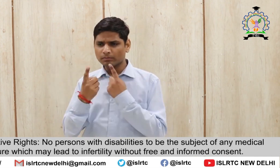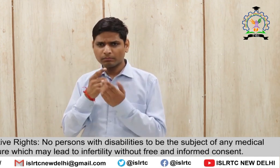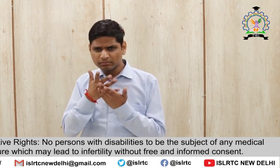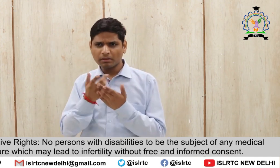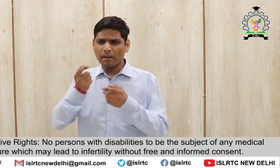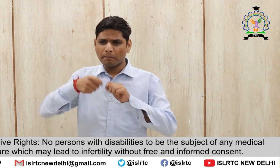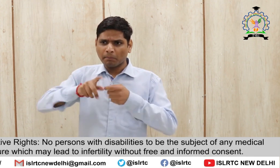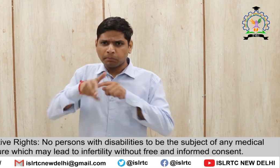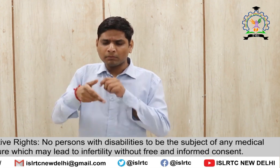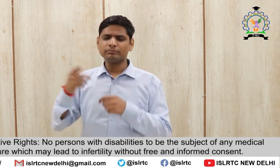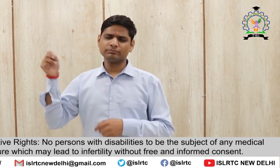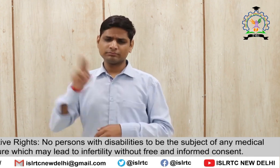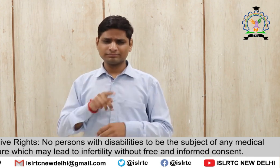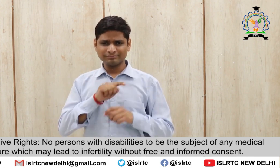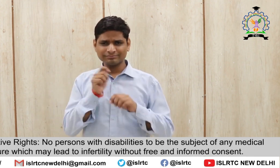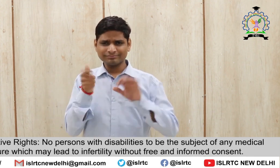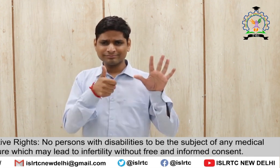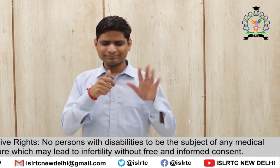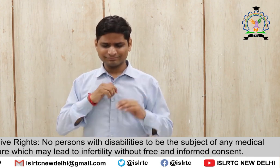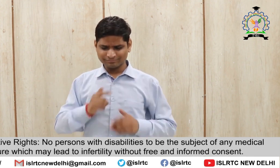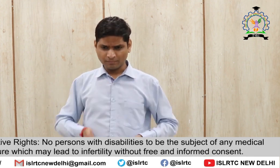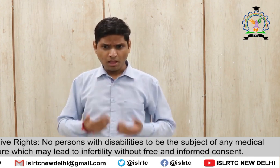may lead to infertility without free and informed consent